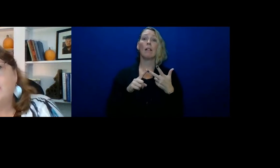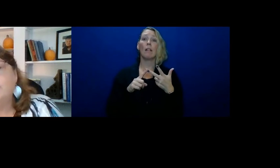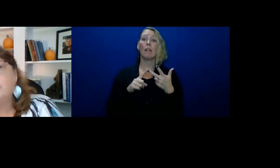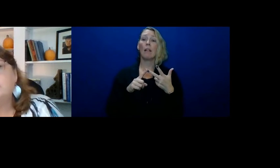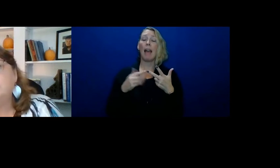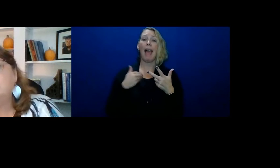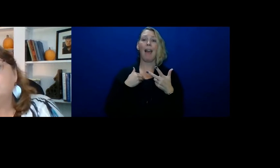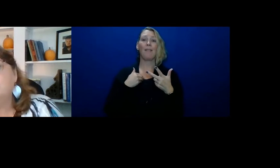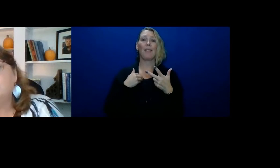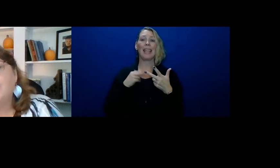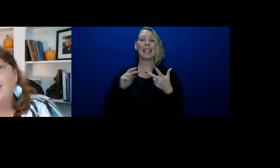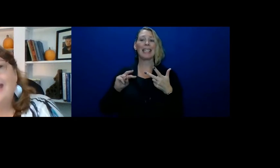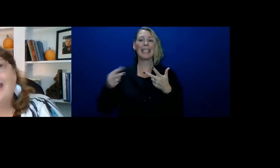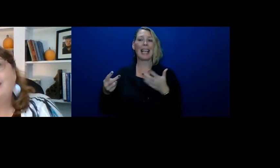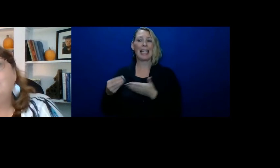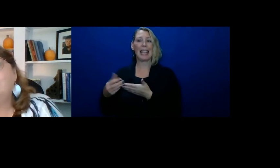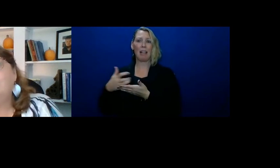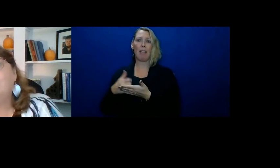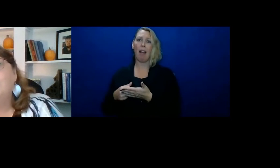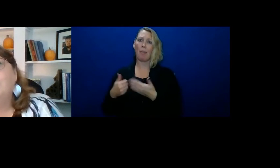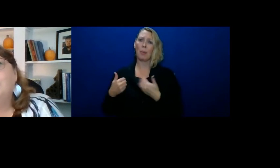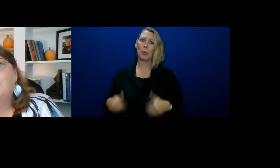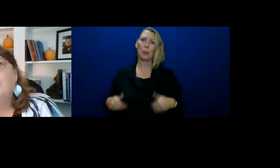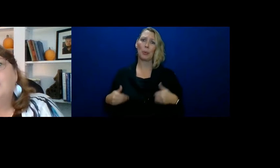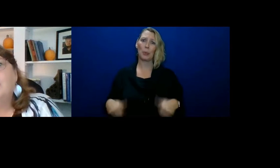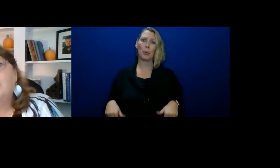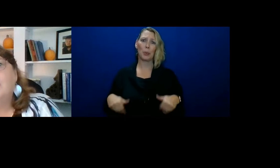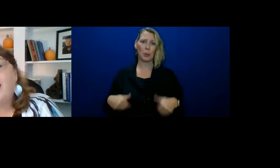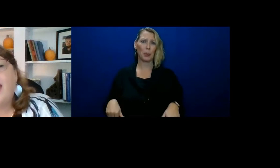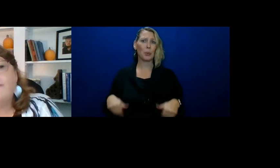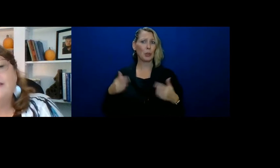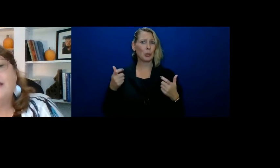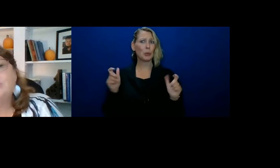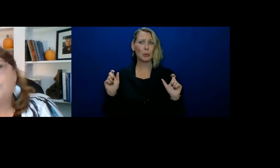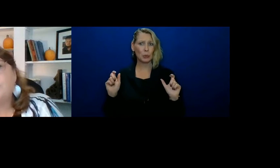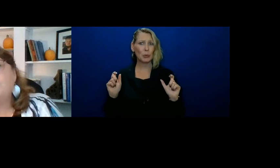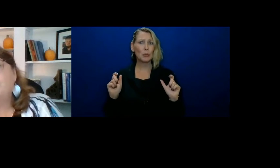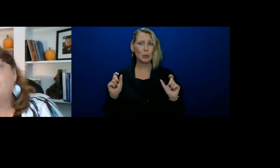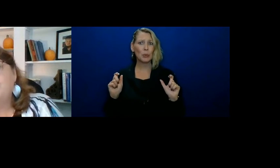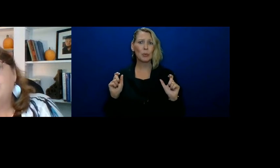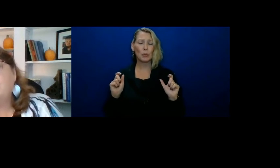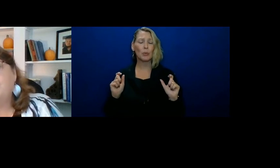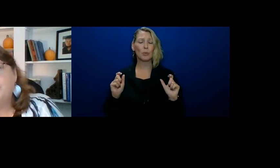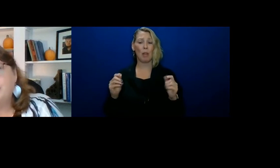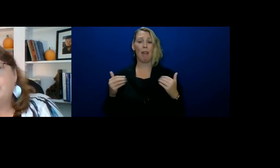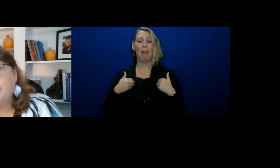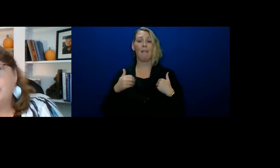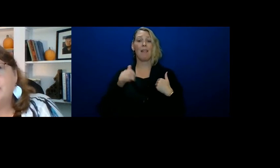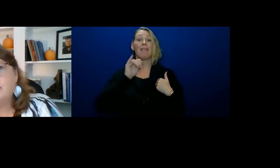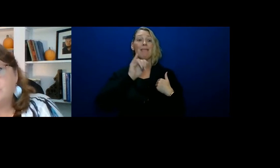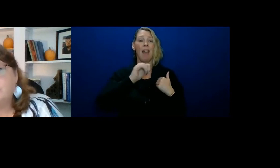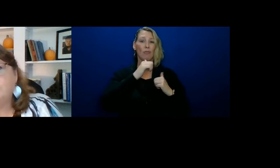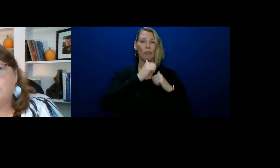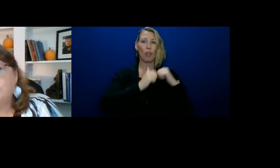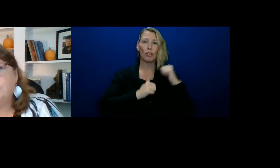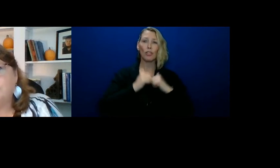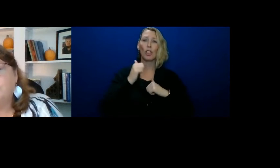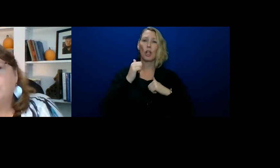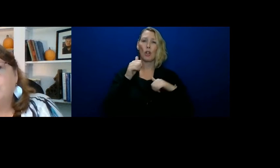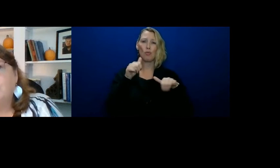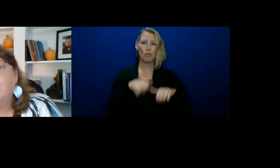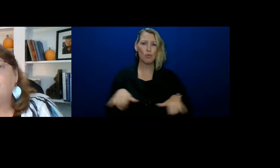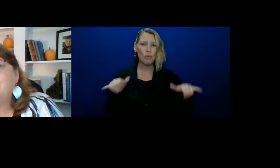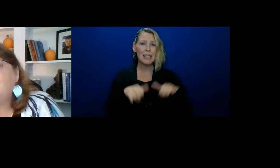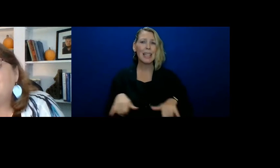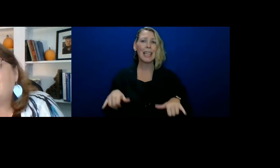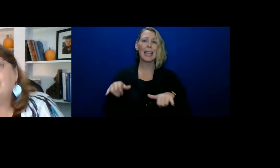income is huge. And, you know, having that structure, routine and predictability is huge, too.